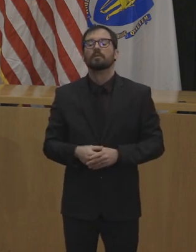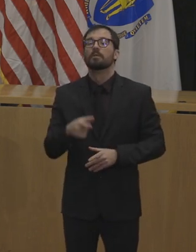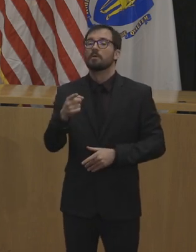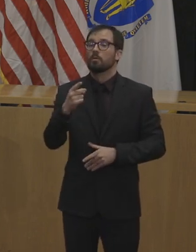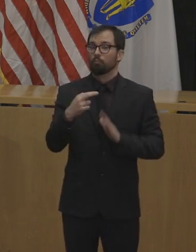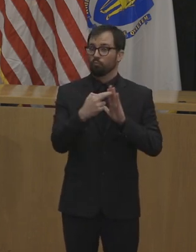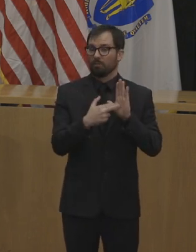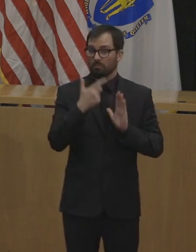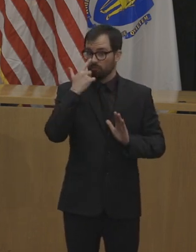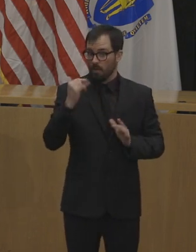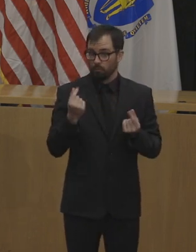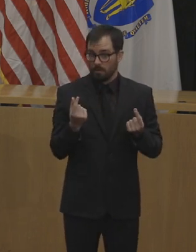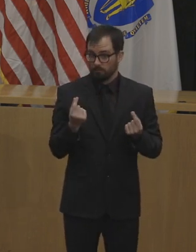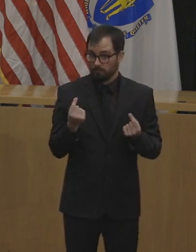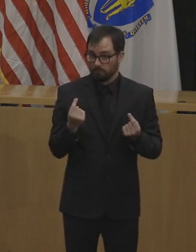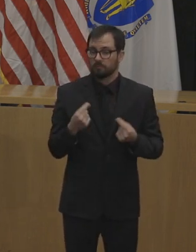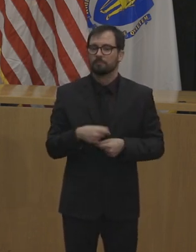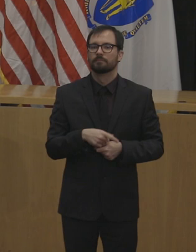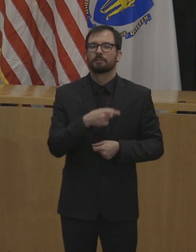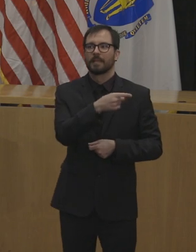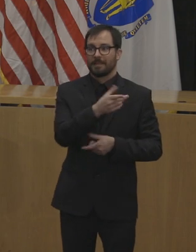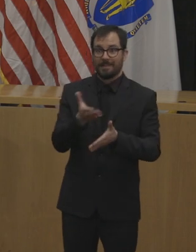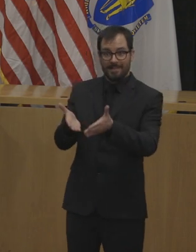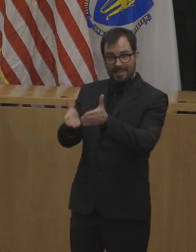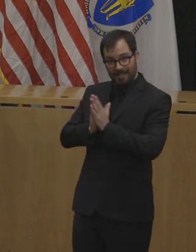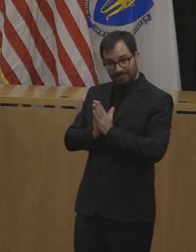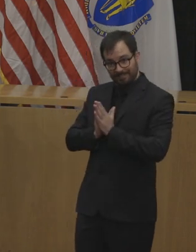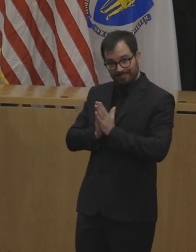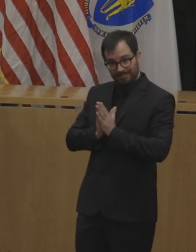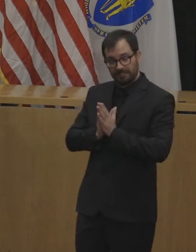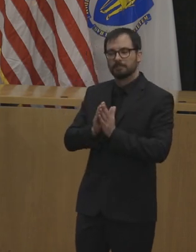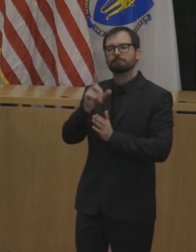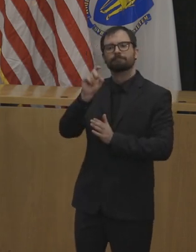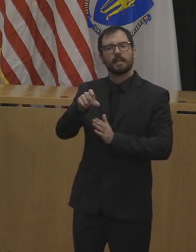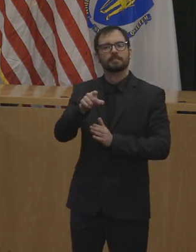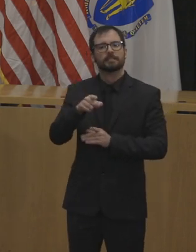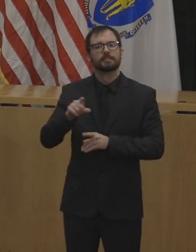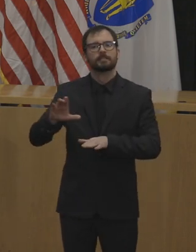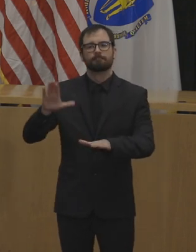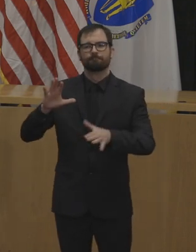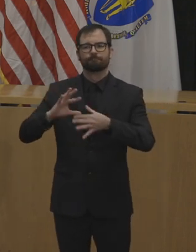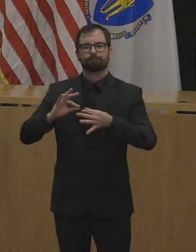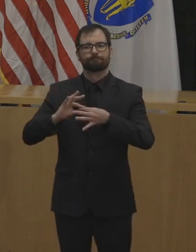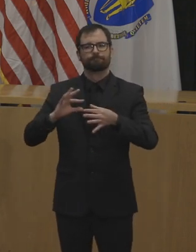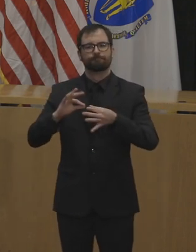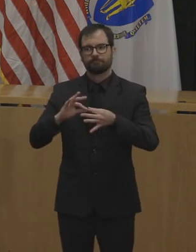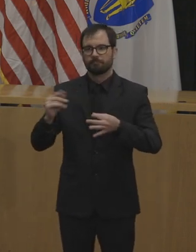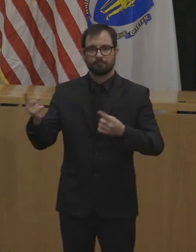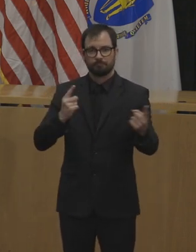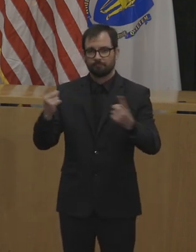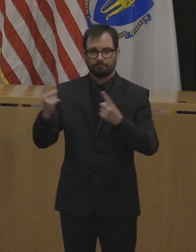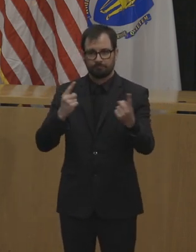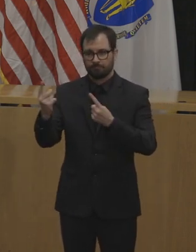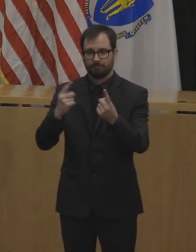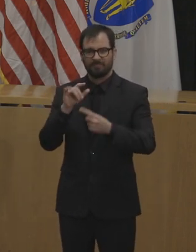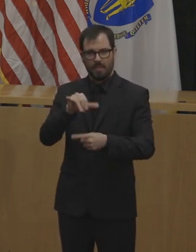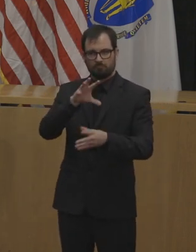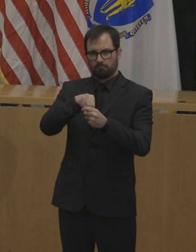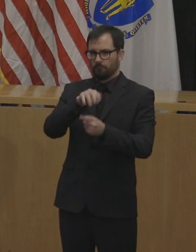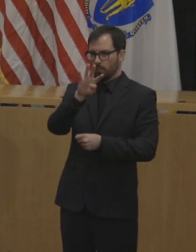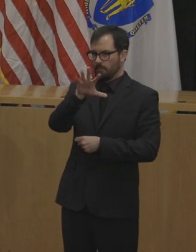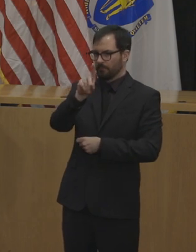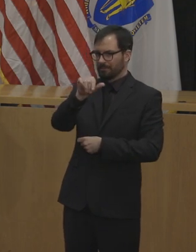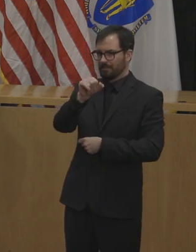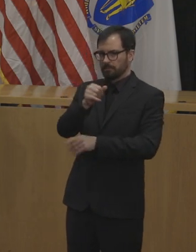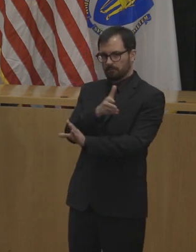will give our local communities more flexibility around projects, permitting, and related